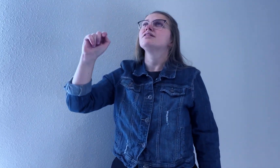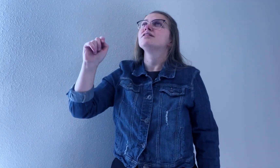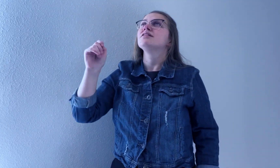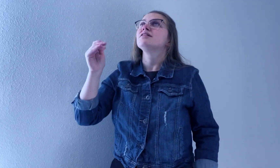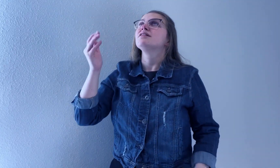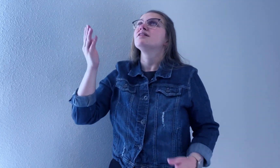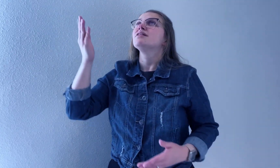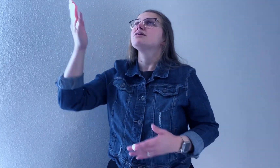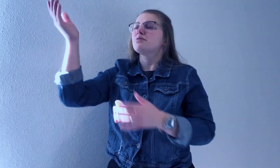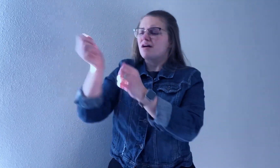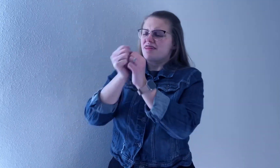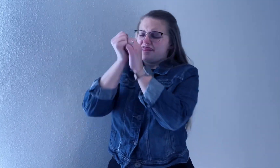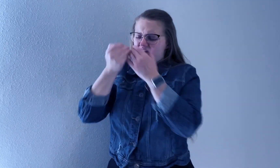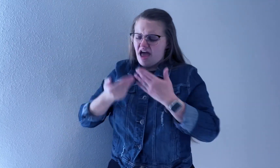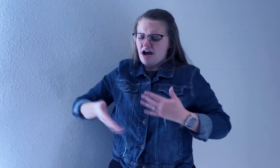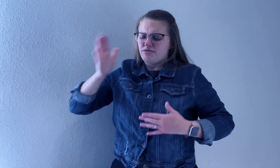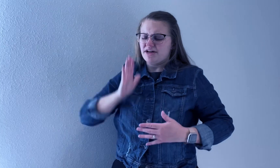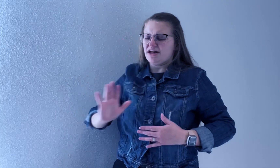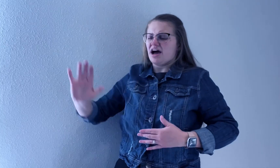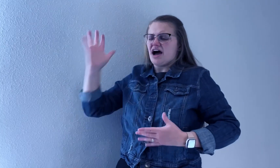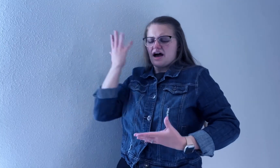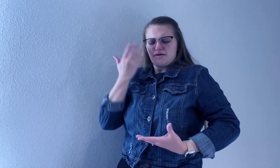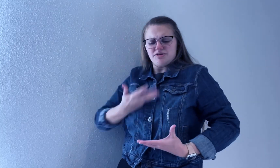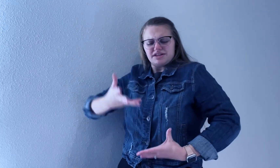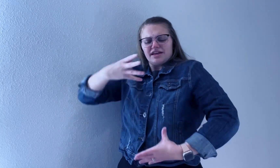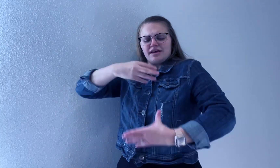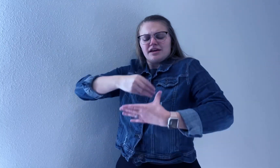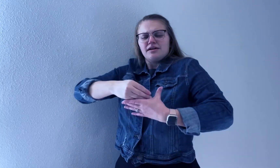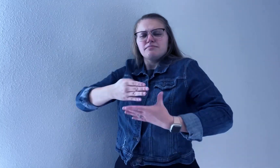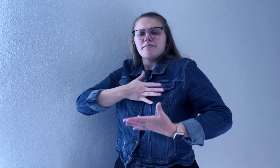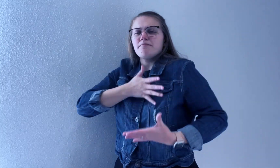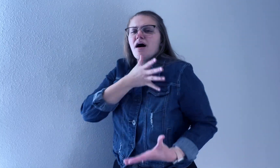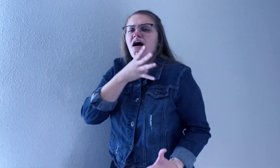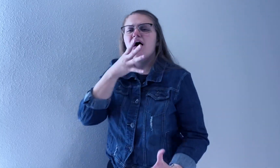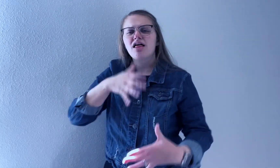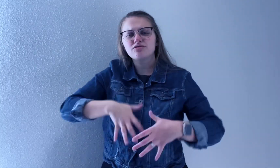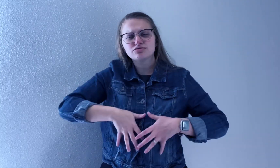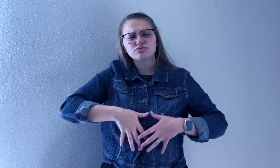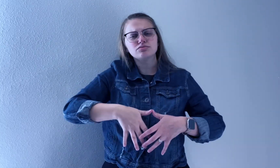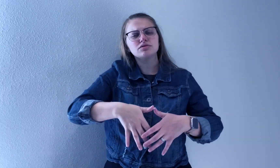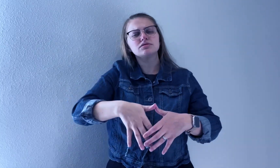You were there when I was in my mother's womb